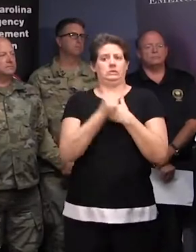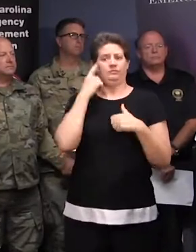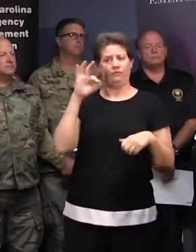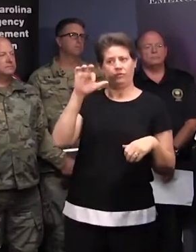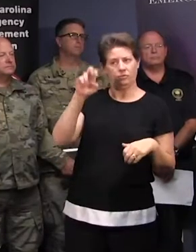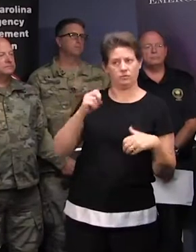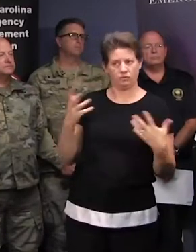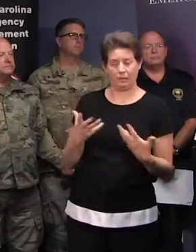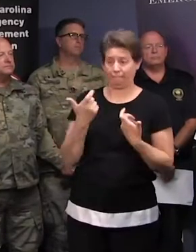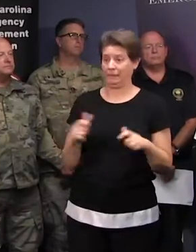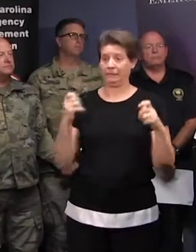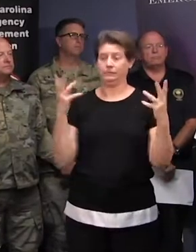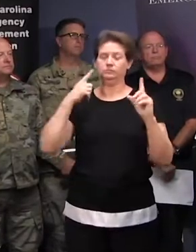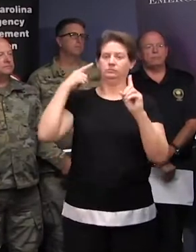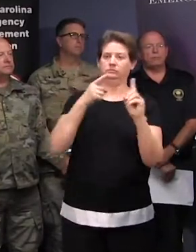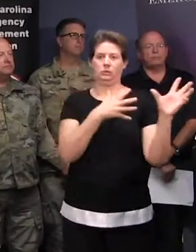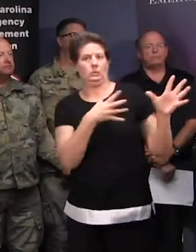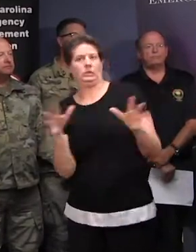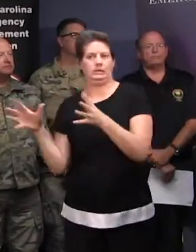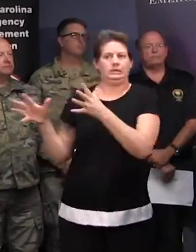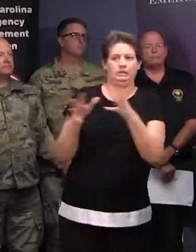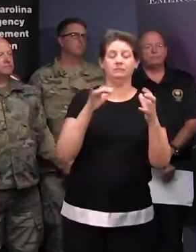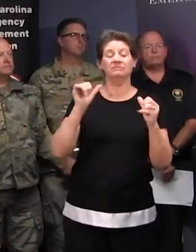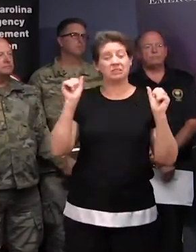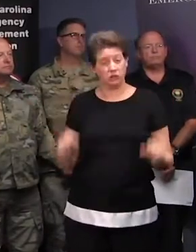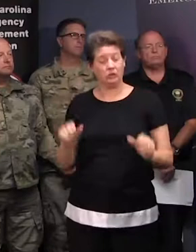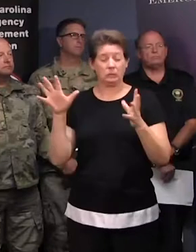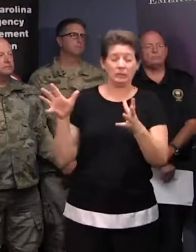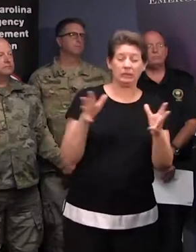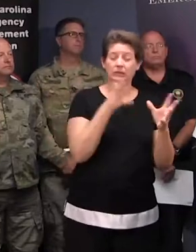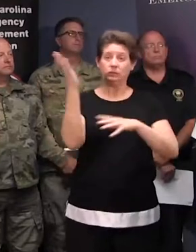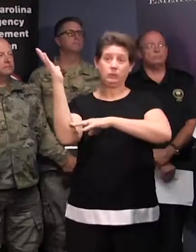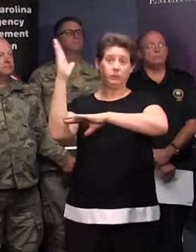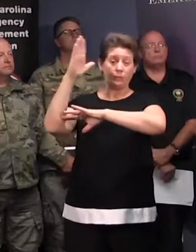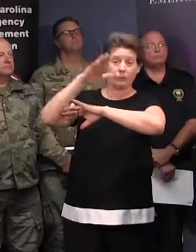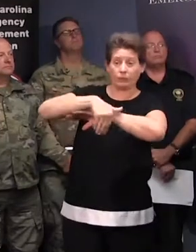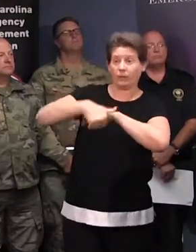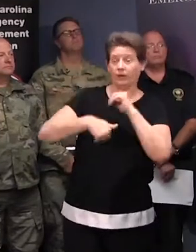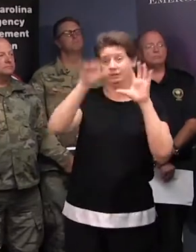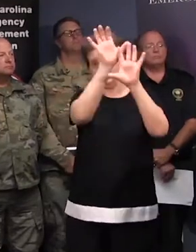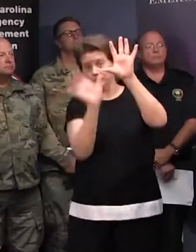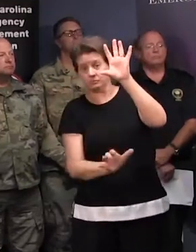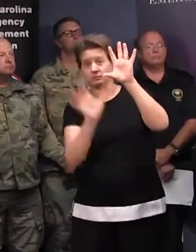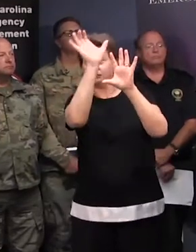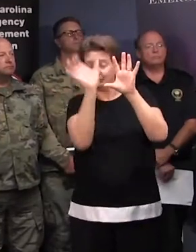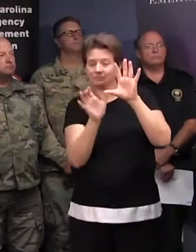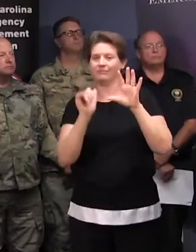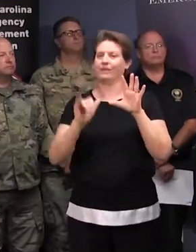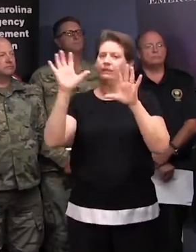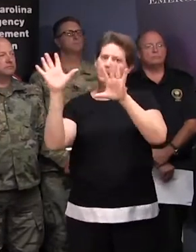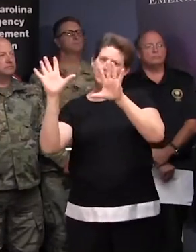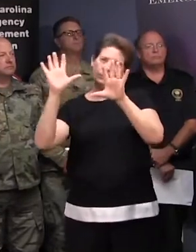concerned with. One is the wind. Hurricane force winds are possible into this evening across the Grand Strand as the center of Florence slowly shifts